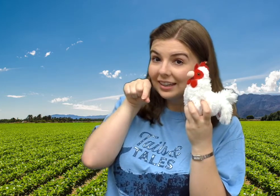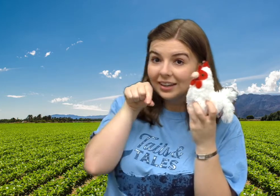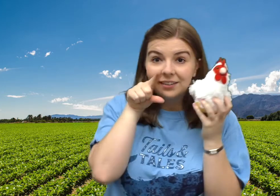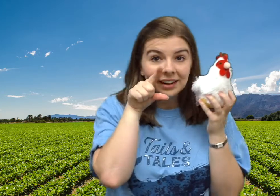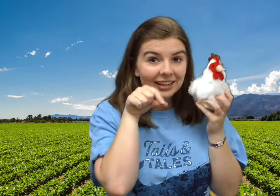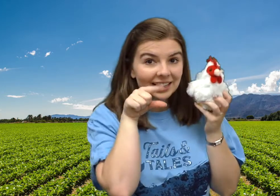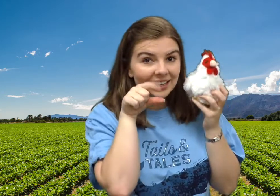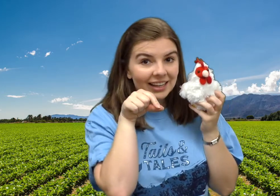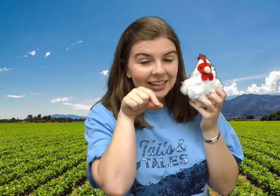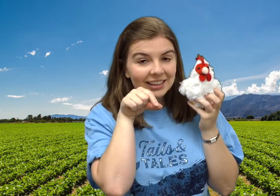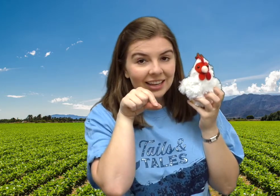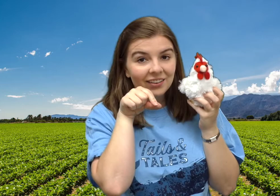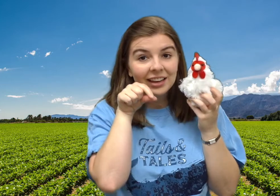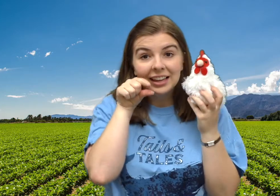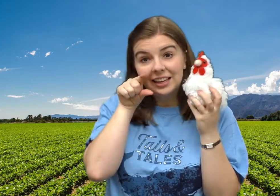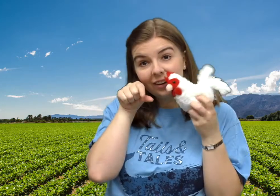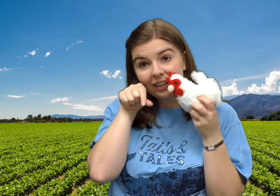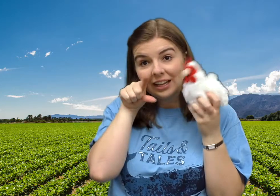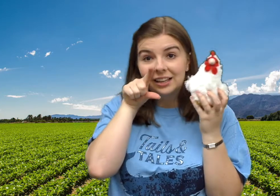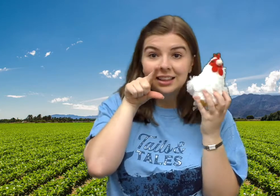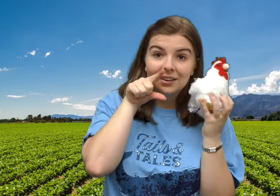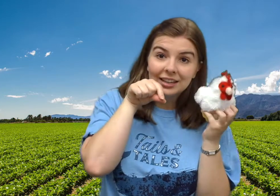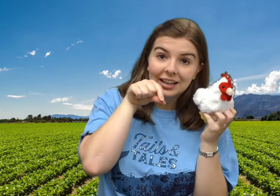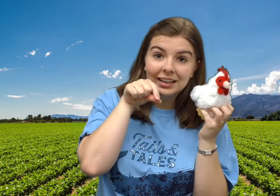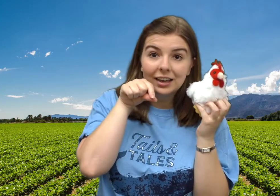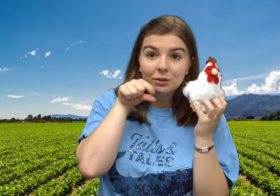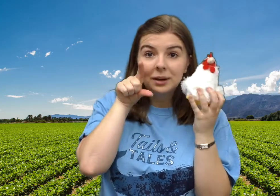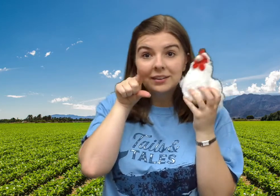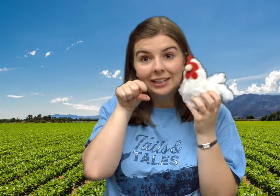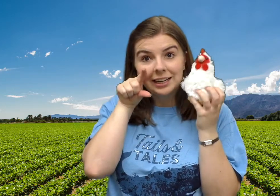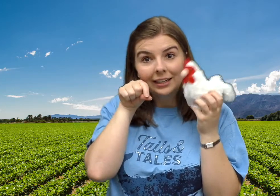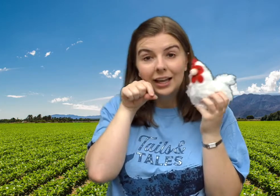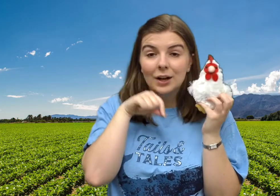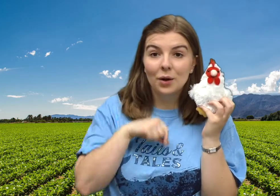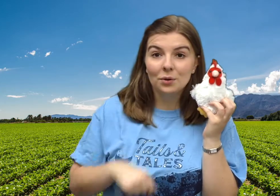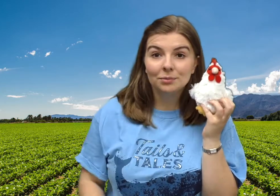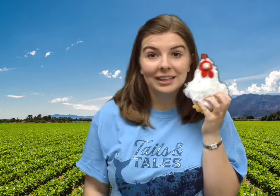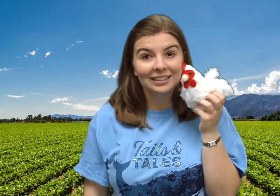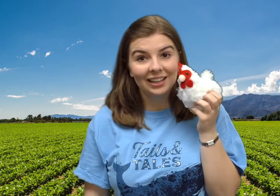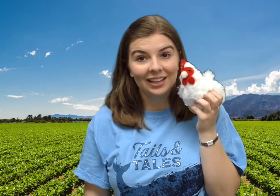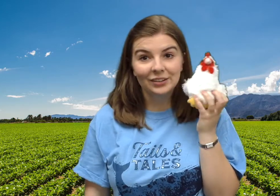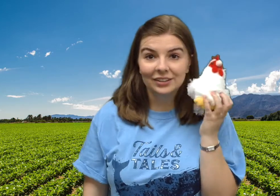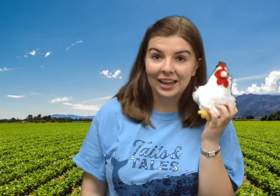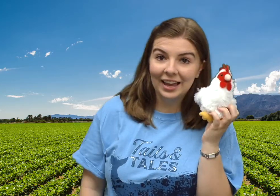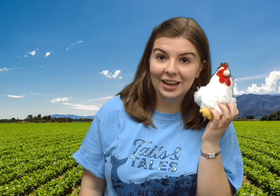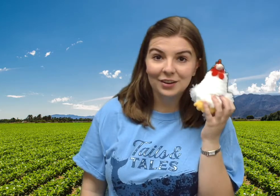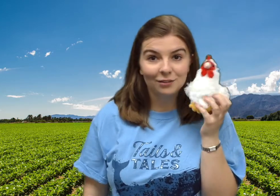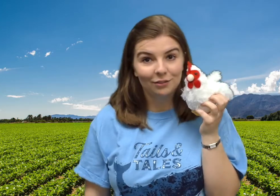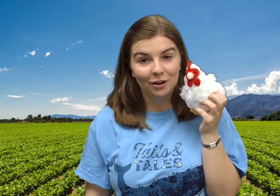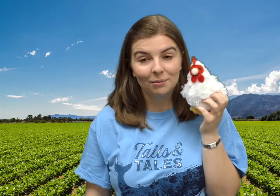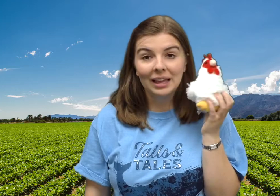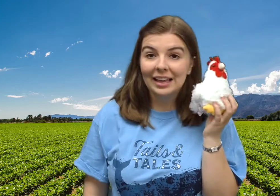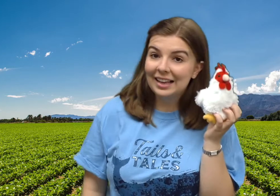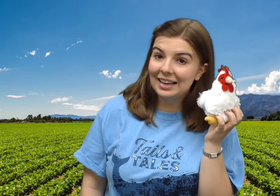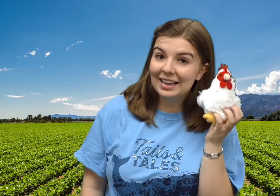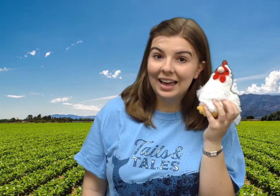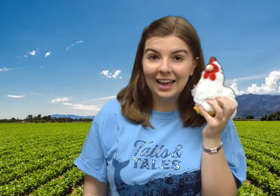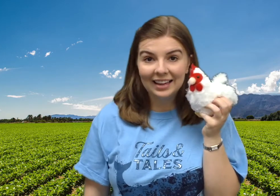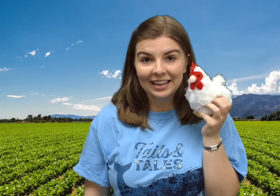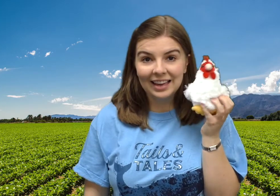here and a cluck cluck there Here a cluck, there a cluck, everywhere a cluck cluck Old MacDonald had a farm, E-I-E